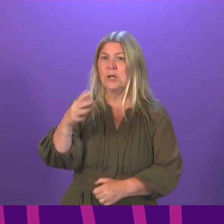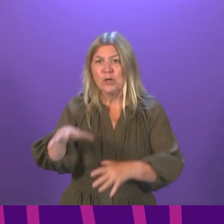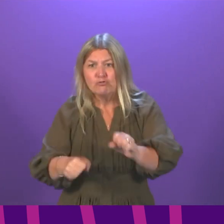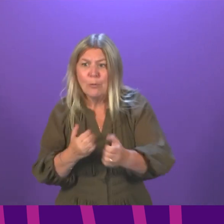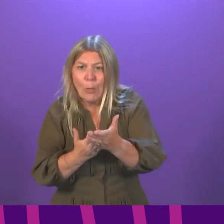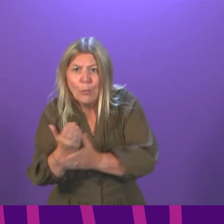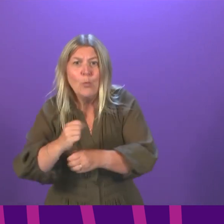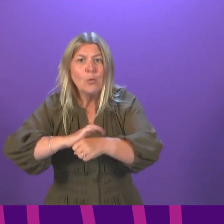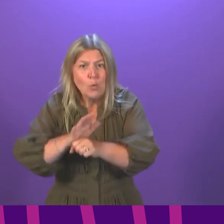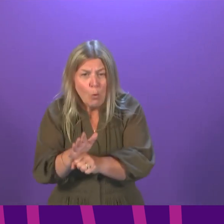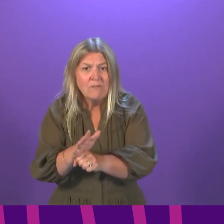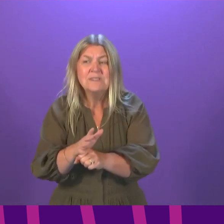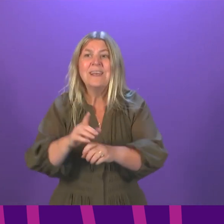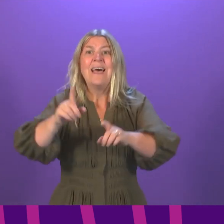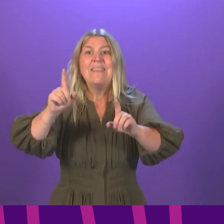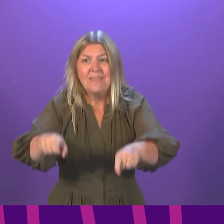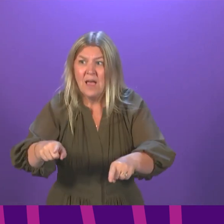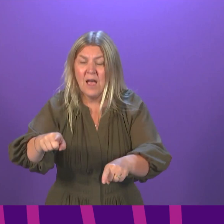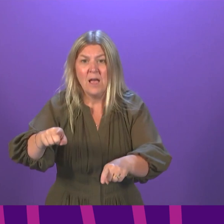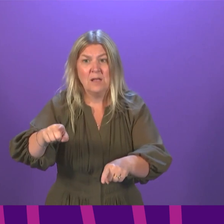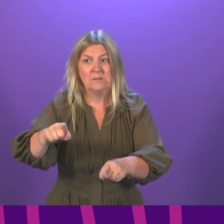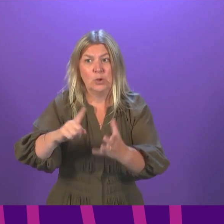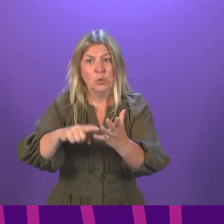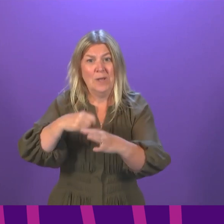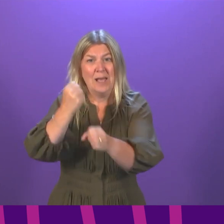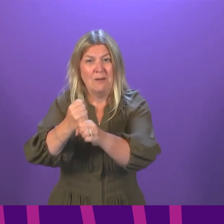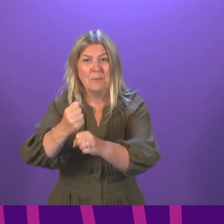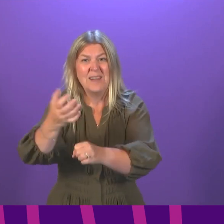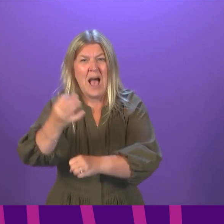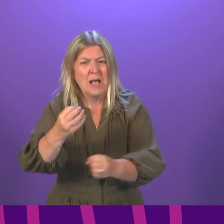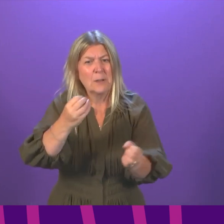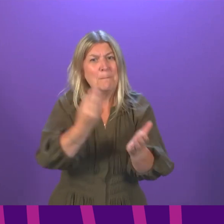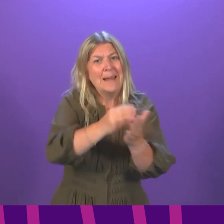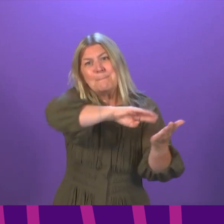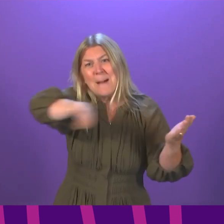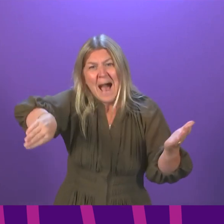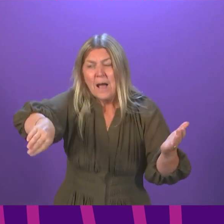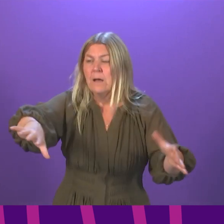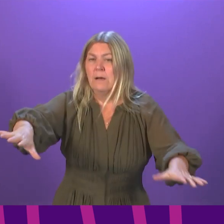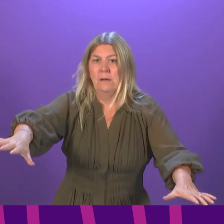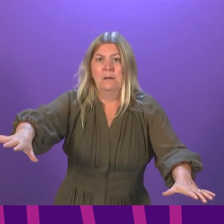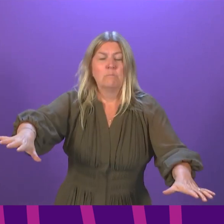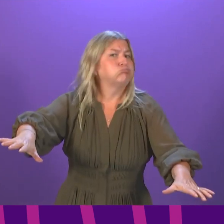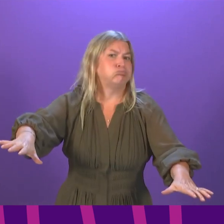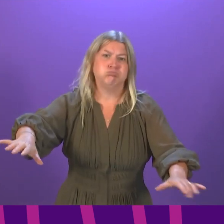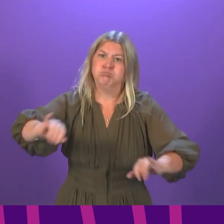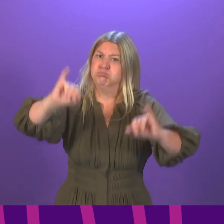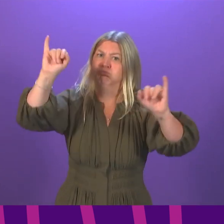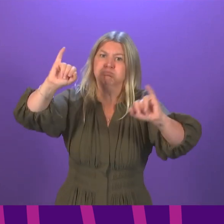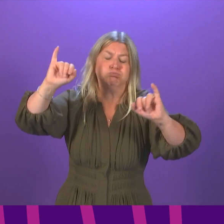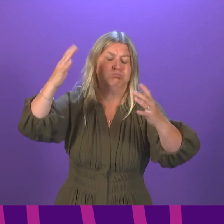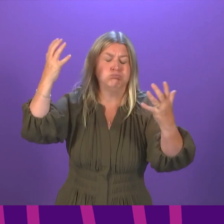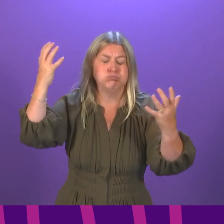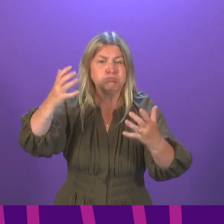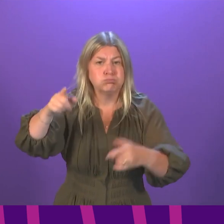of COVID, to suddenly claw that money back at a time like this is unconscionable. It will take perhaps over £1,000